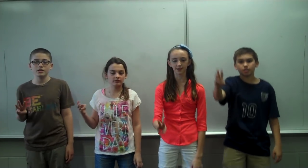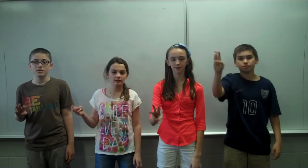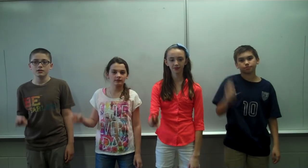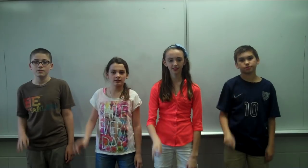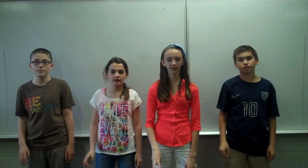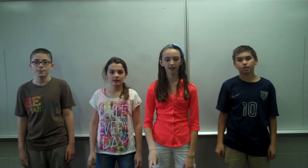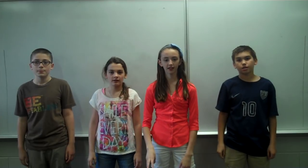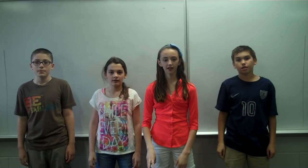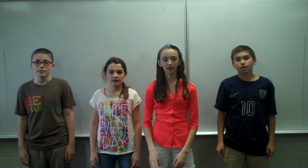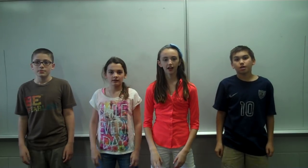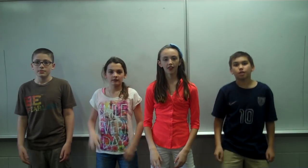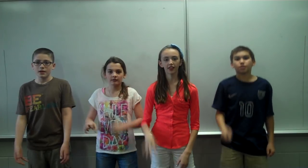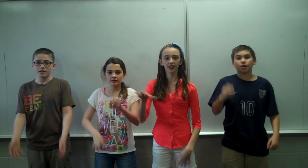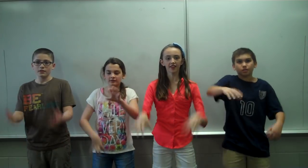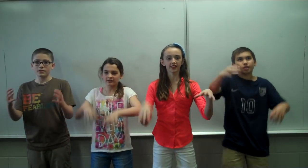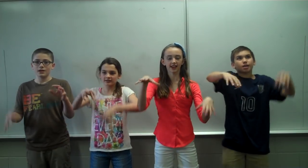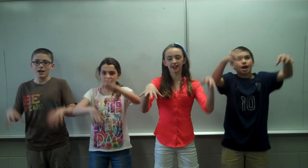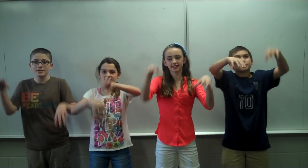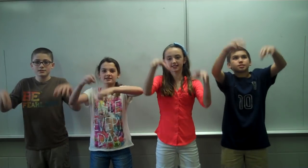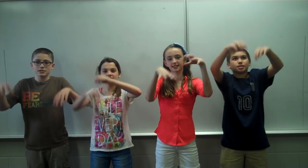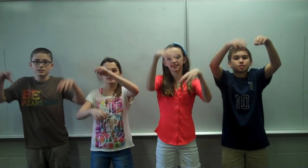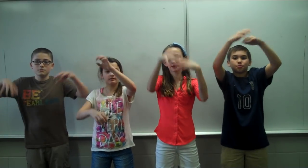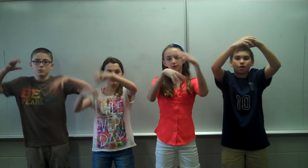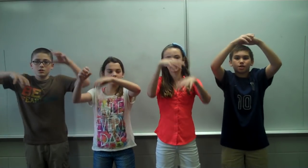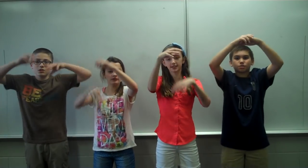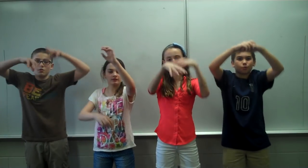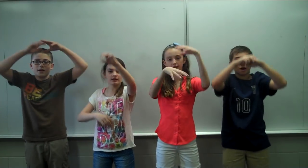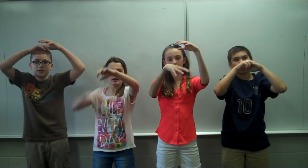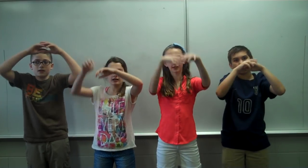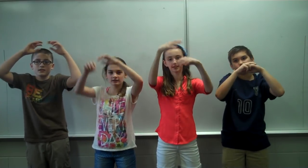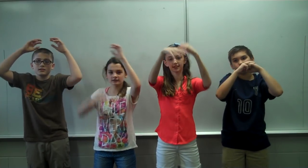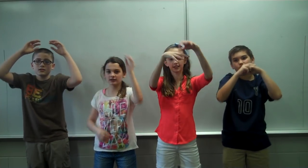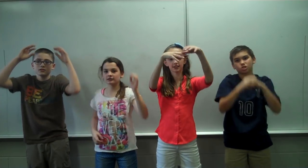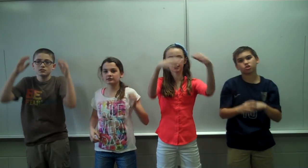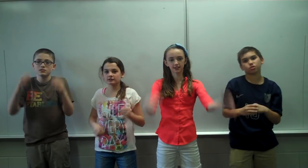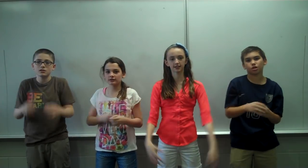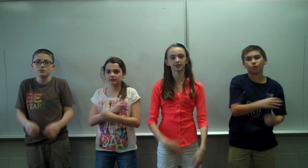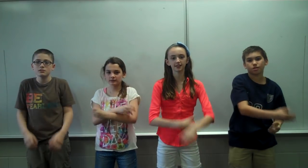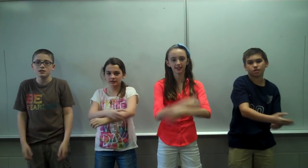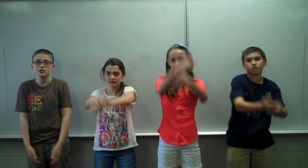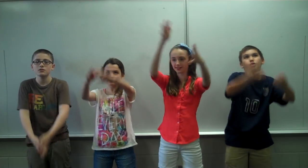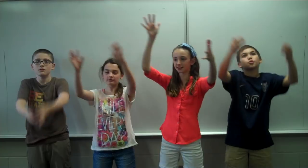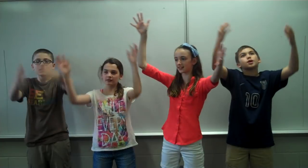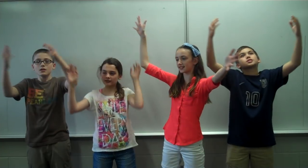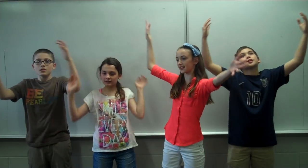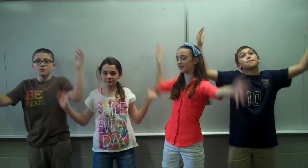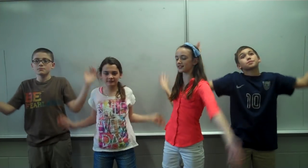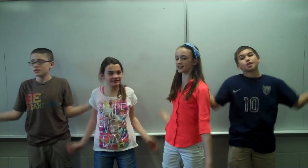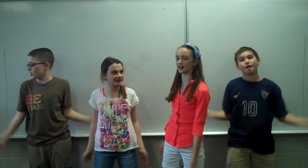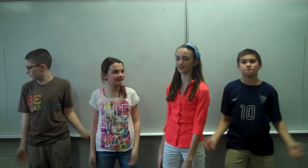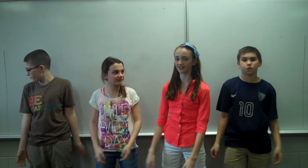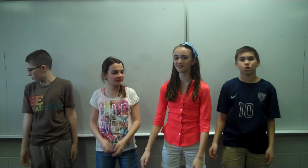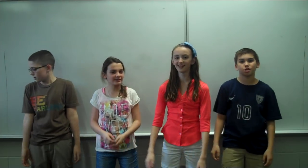They thought the caste system was quite essential So it's Hinduism set free